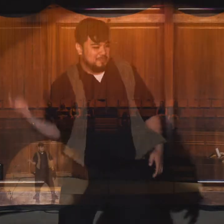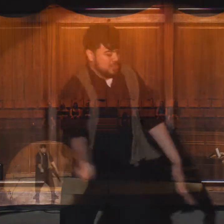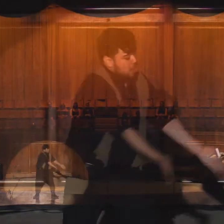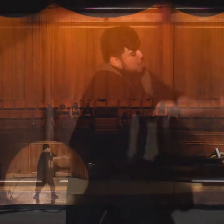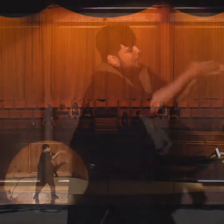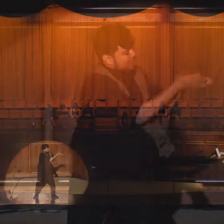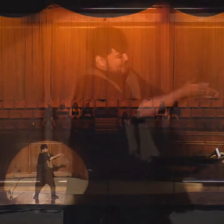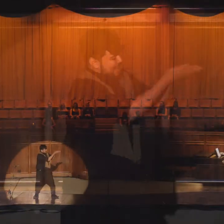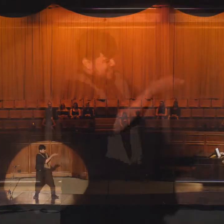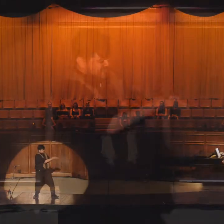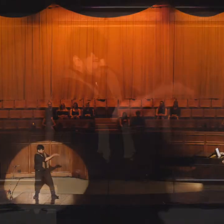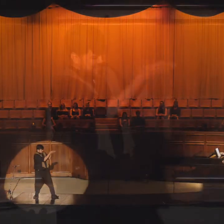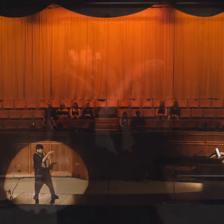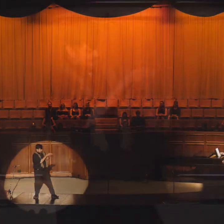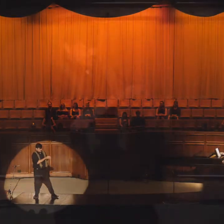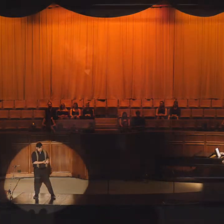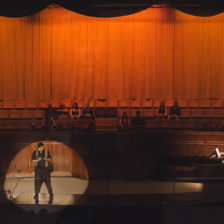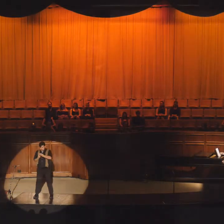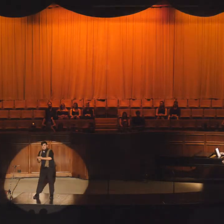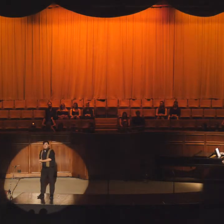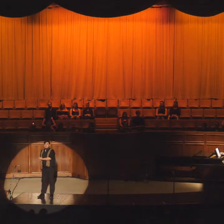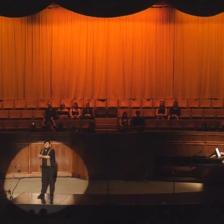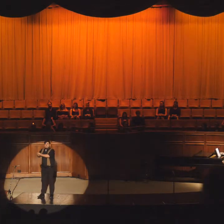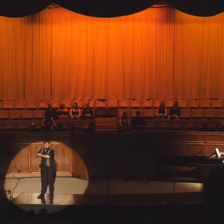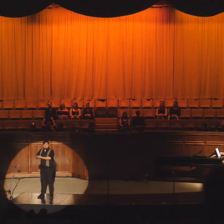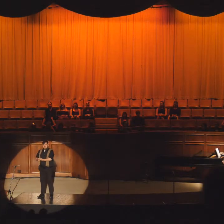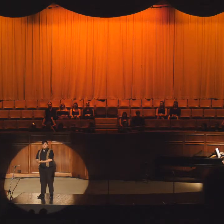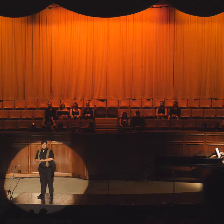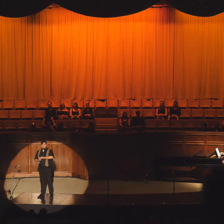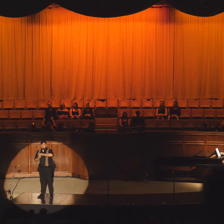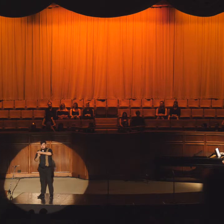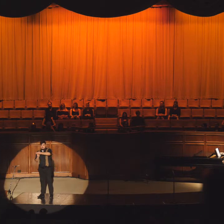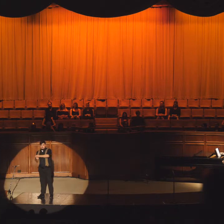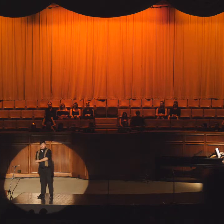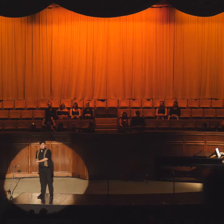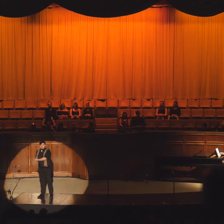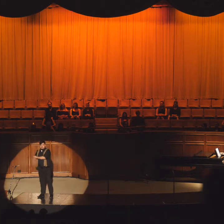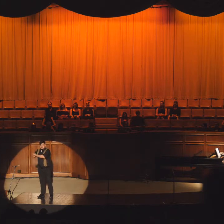always came Saving the radio